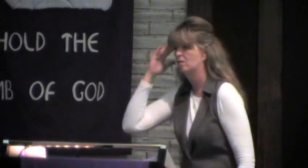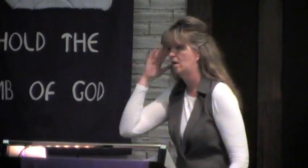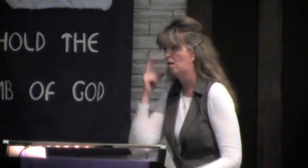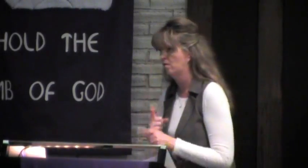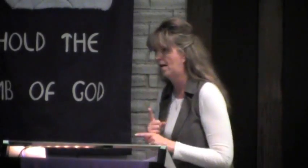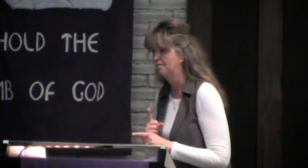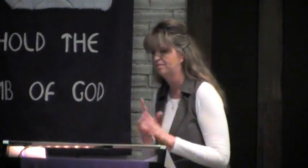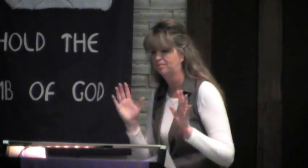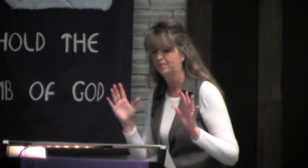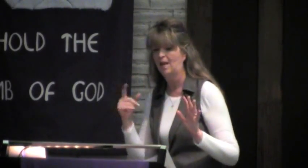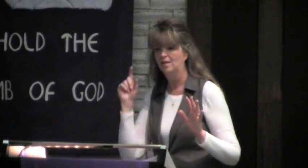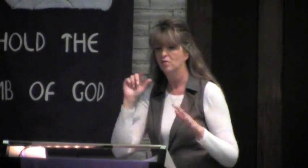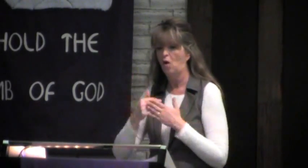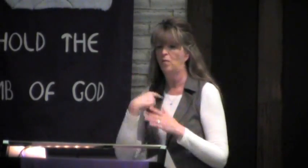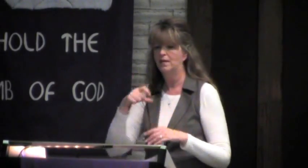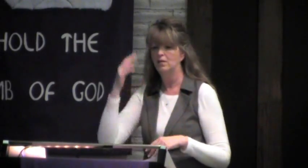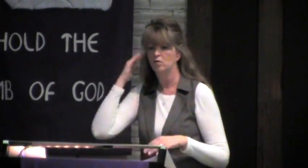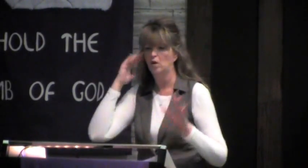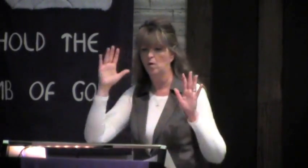And that's all that we need to really know.